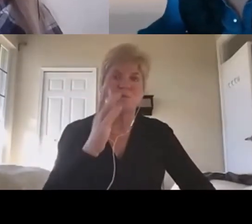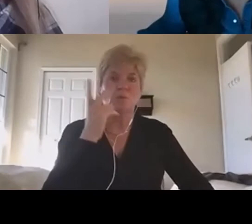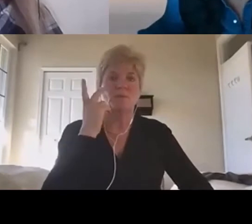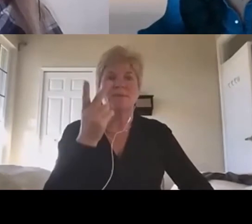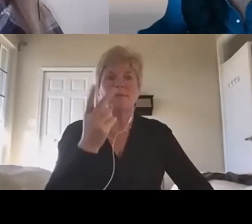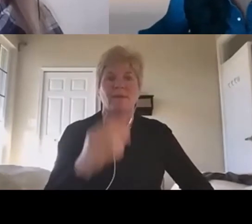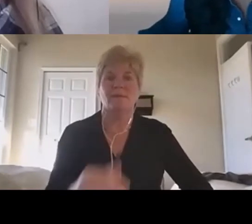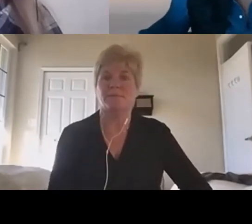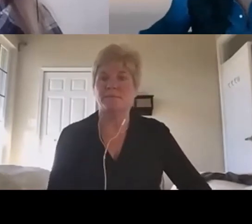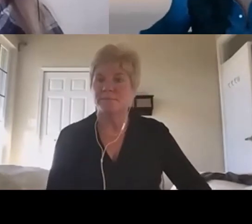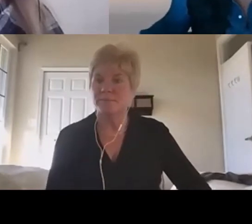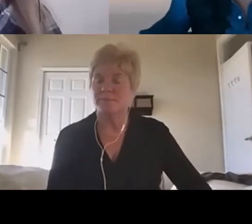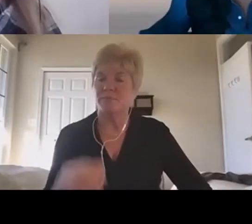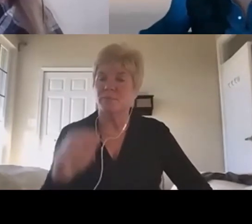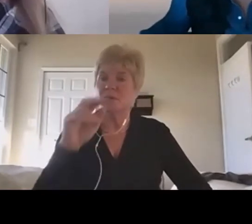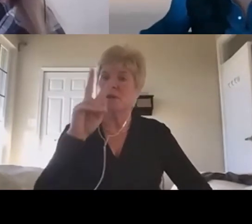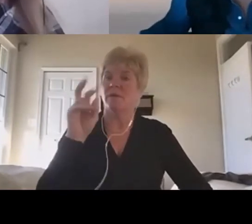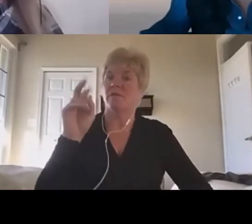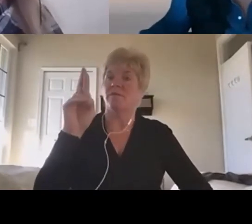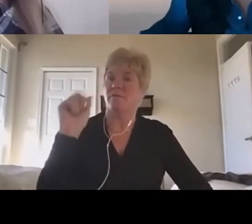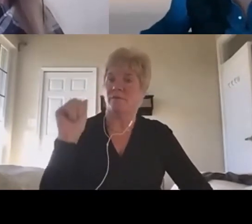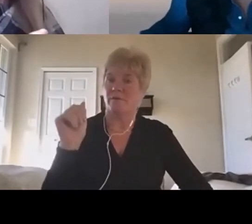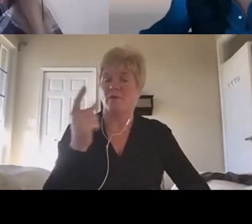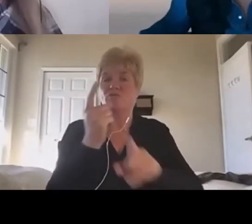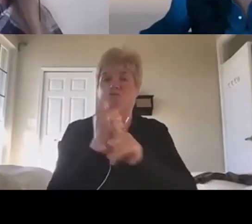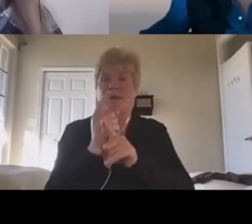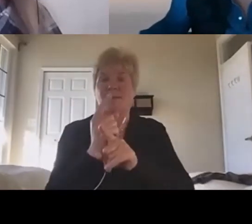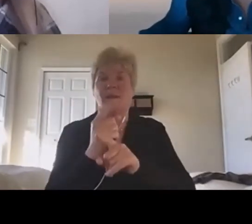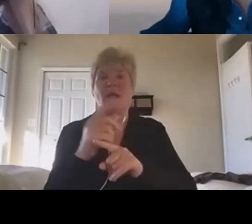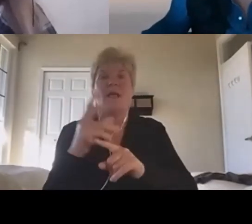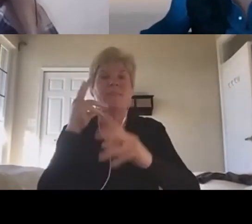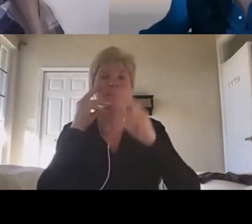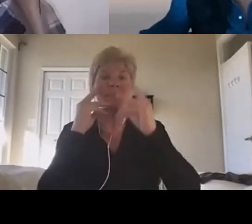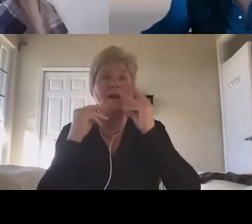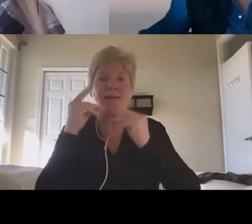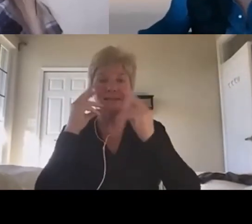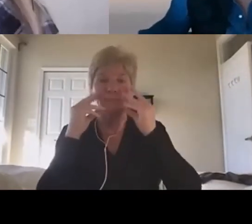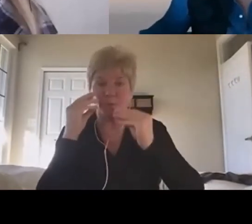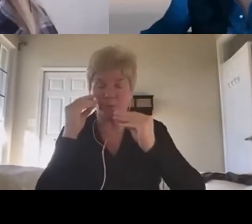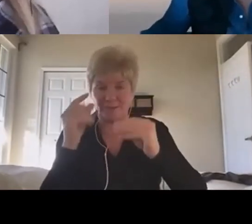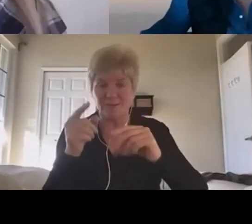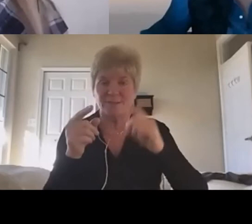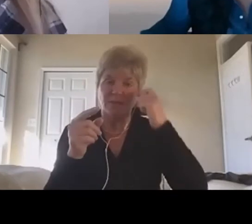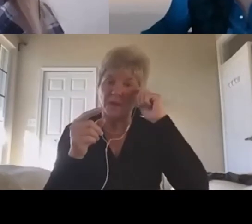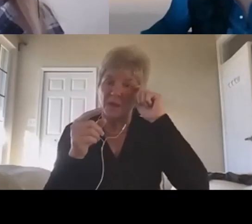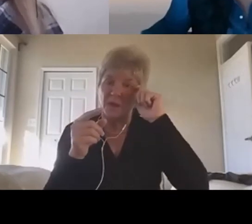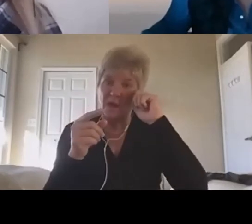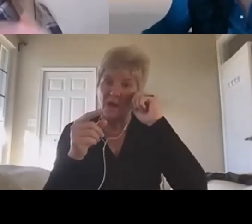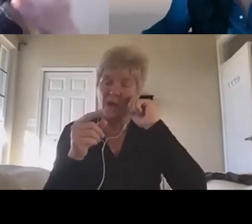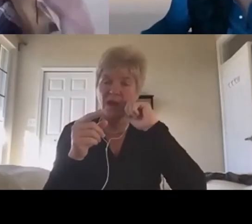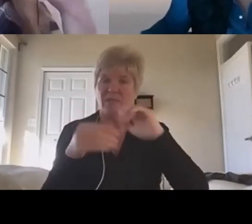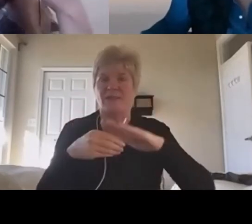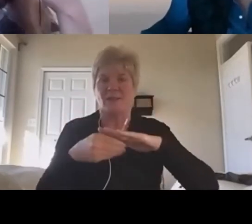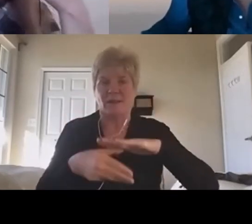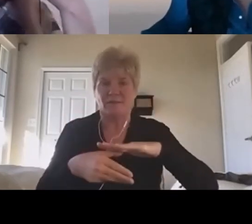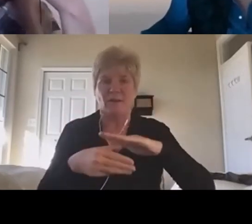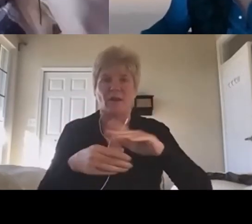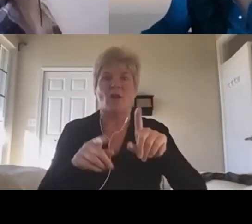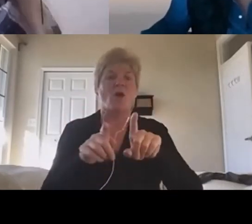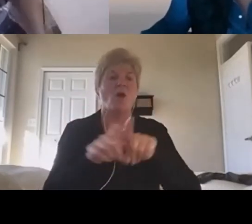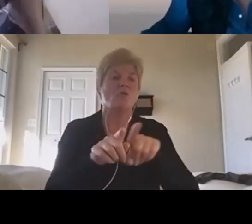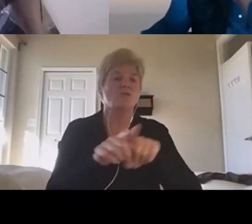And talking about sort of the degradation of experience, so there's a sort of an, an, an alternate side of this that's been sort of proposed in our, in our chat.